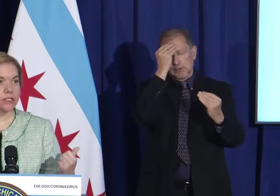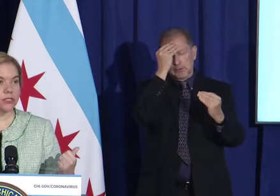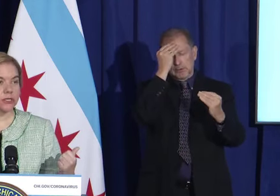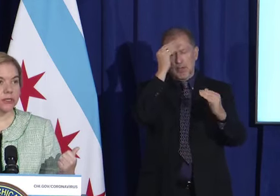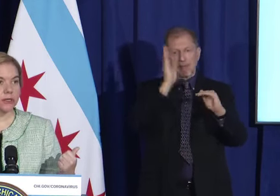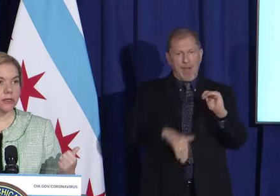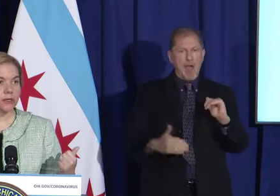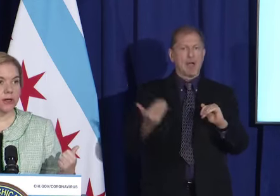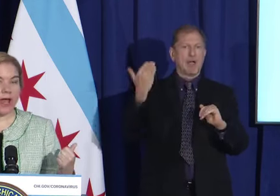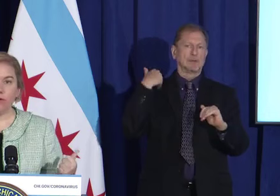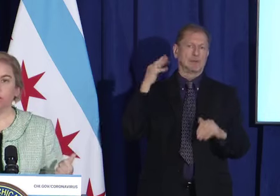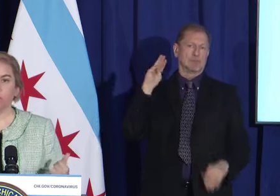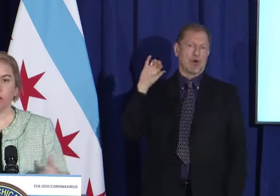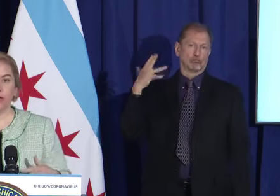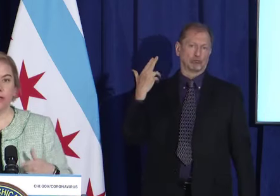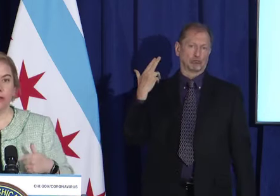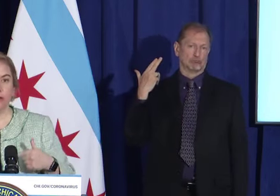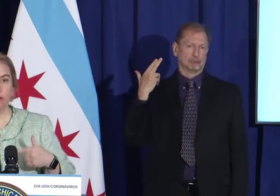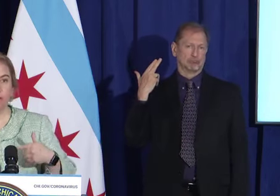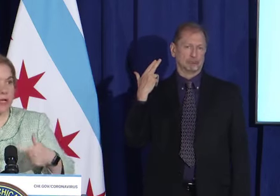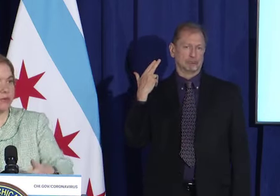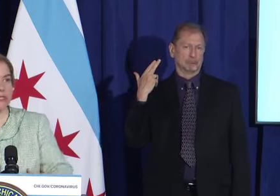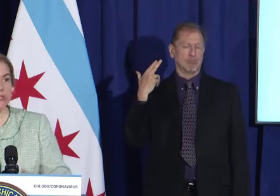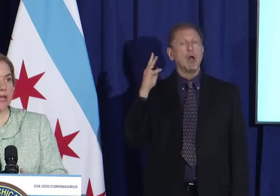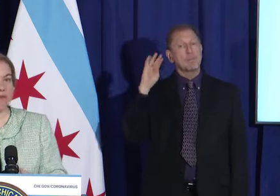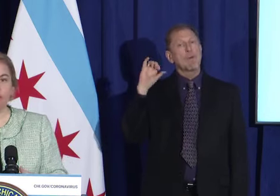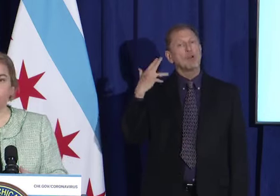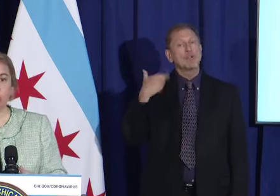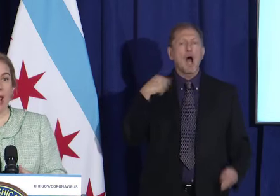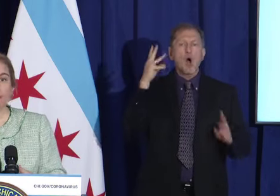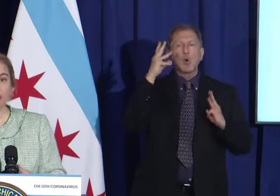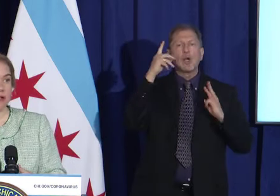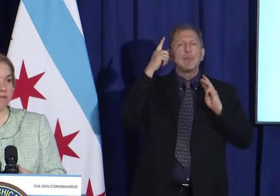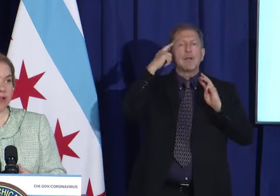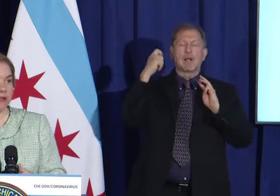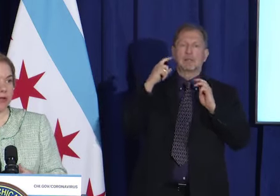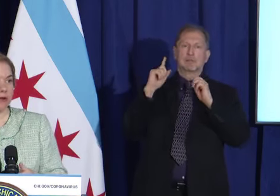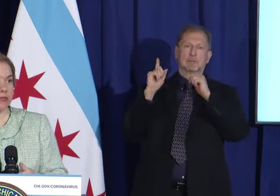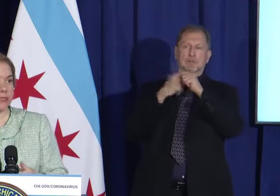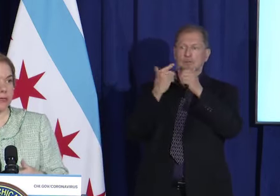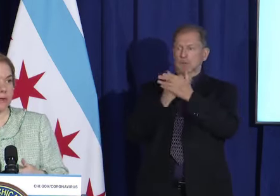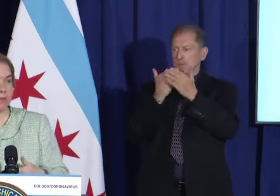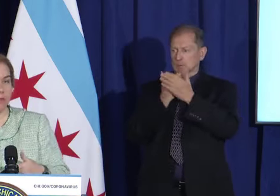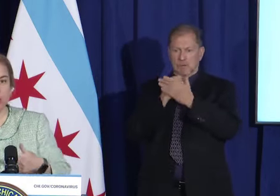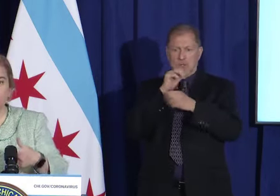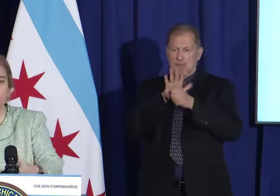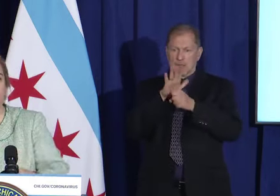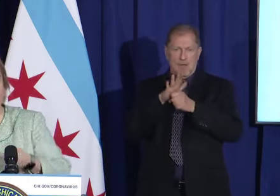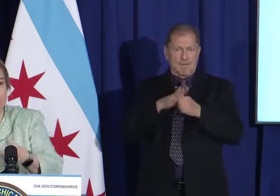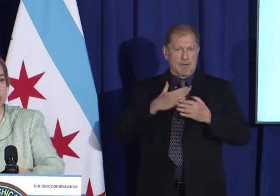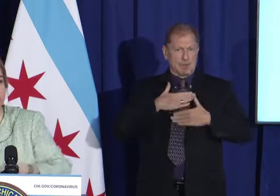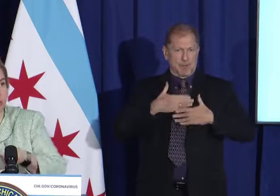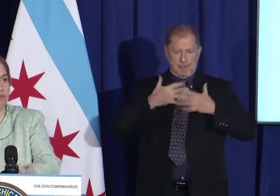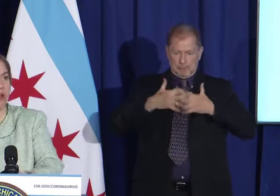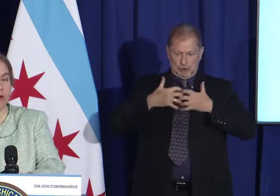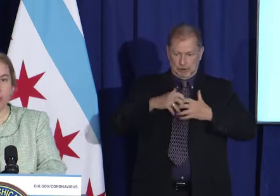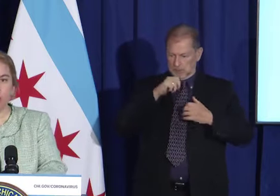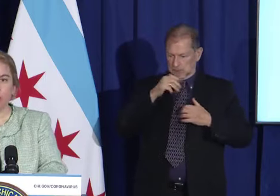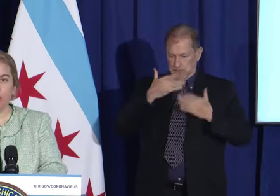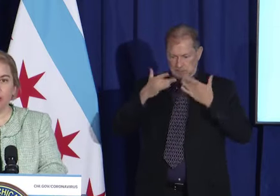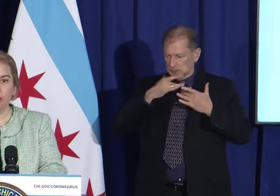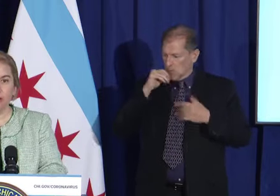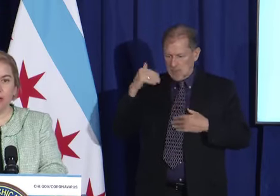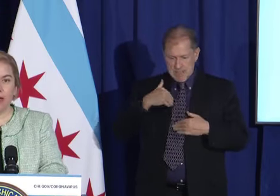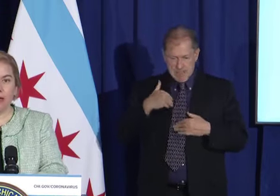March, I was worried because we didn't have, perhaps, enough ventilators, because we needed to work very